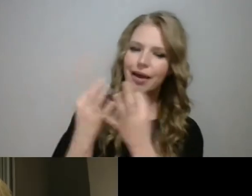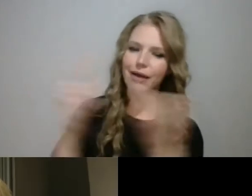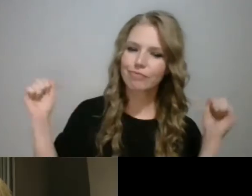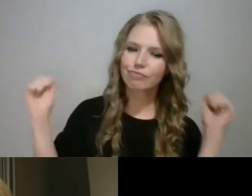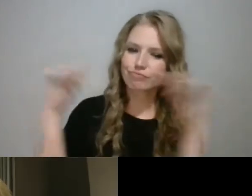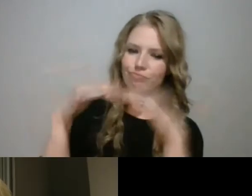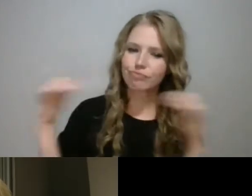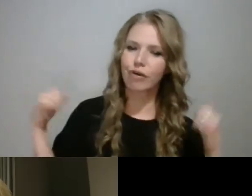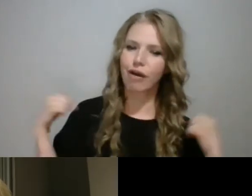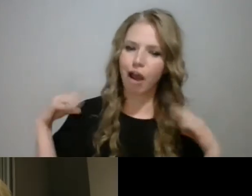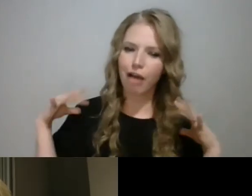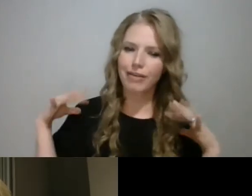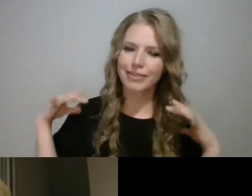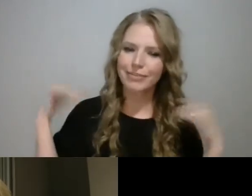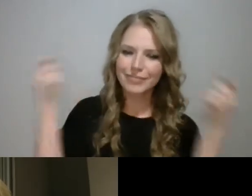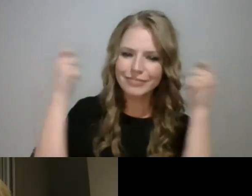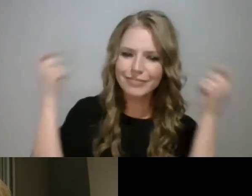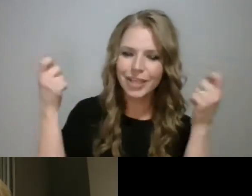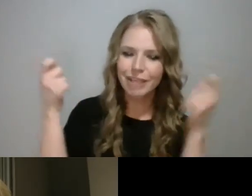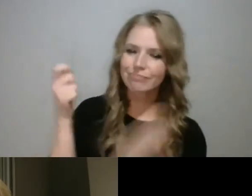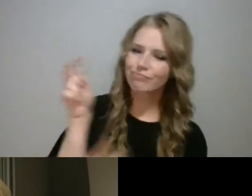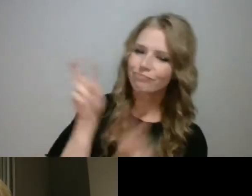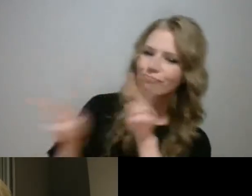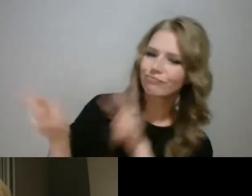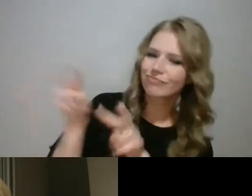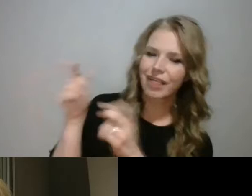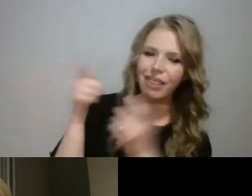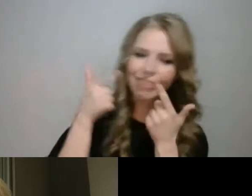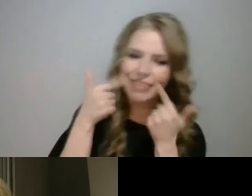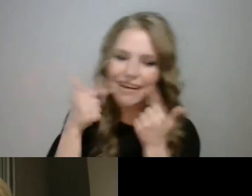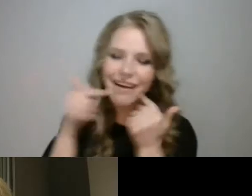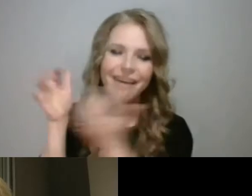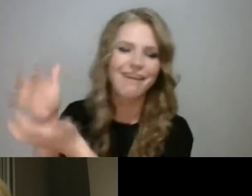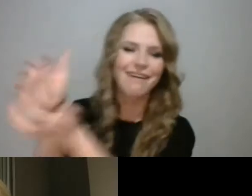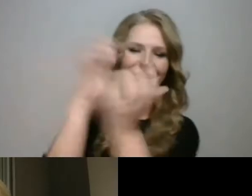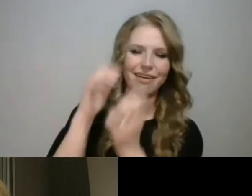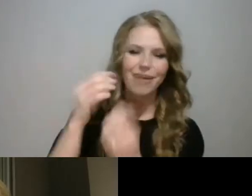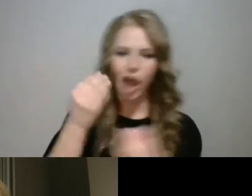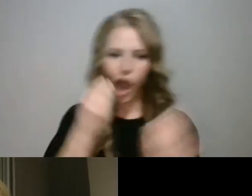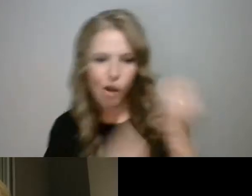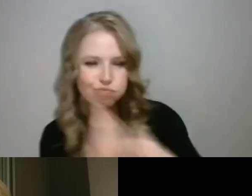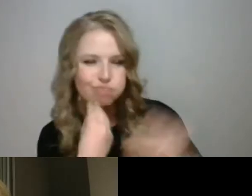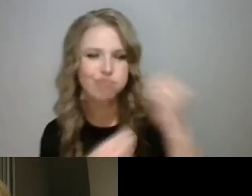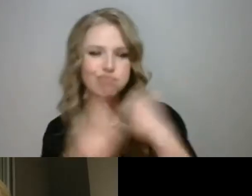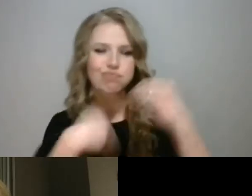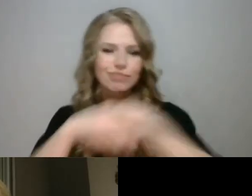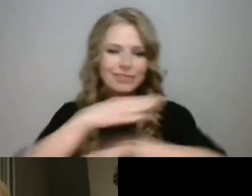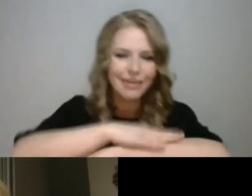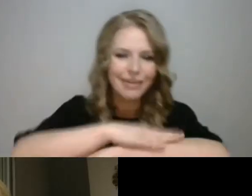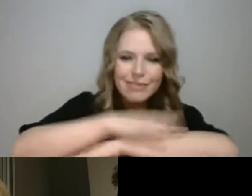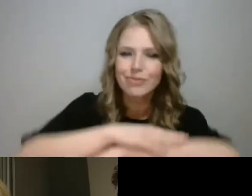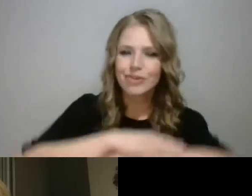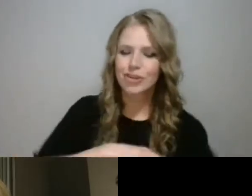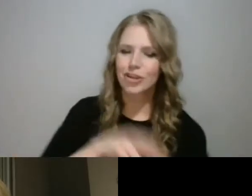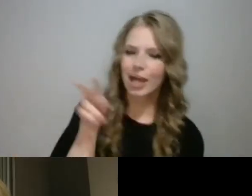And I would see my family, you know, gather at different celebrations, and they'd all be laughing around